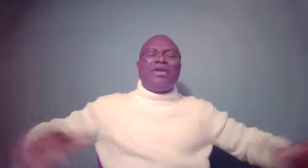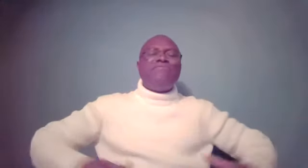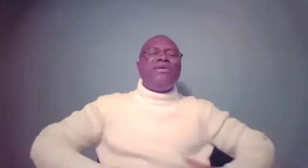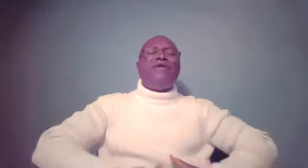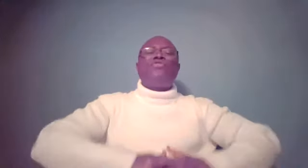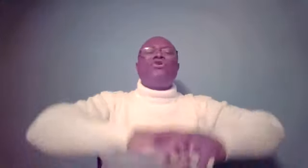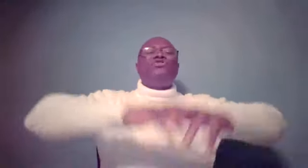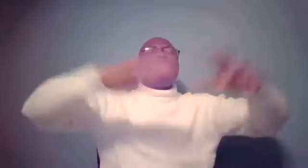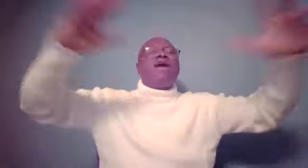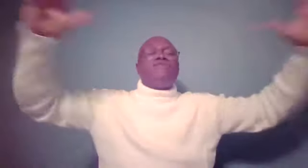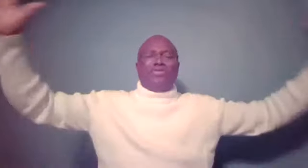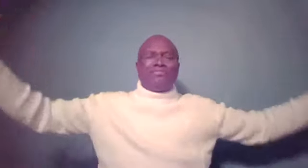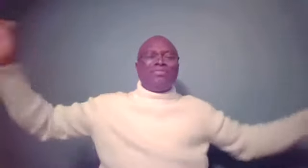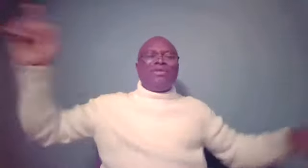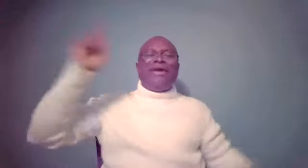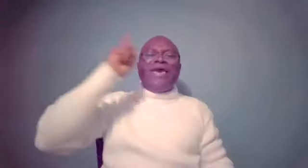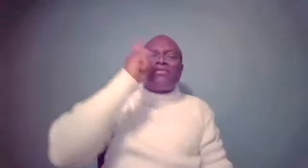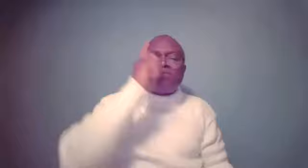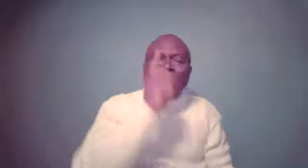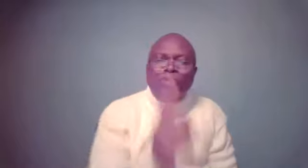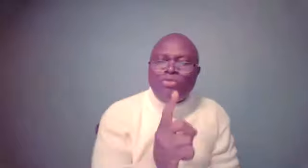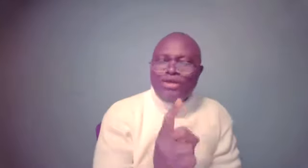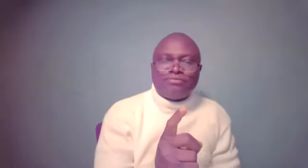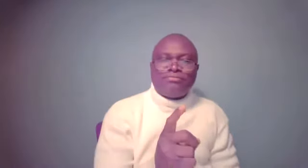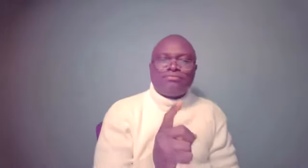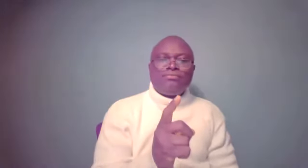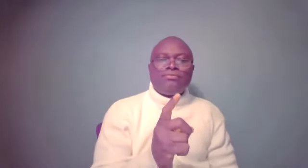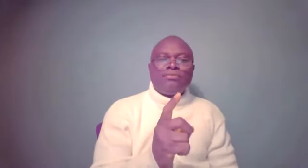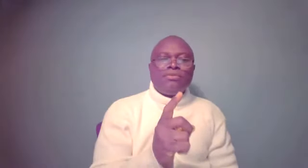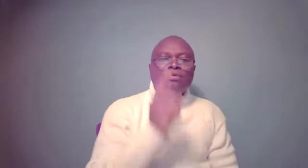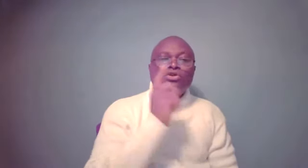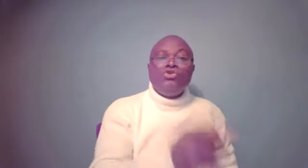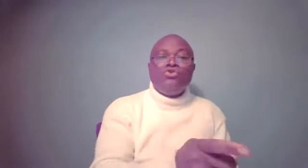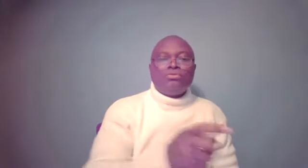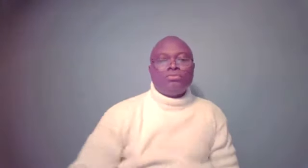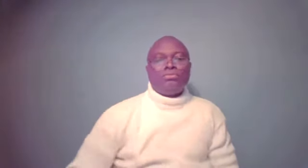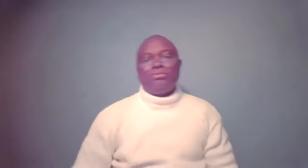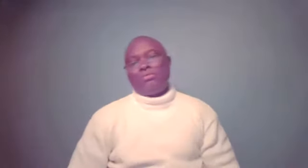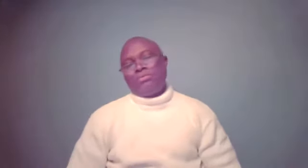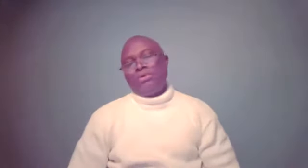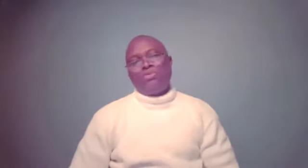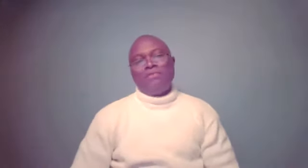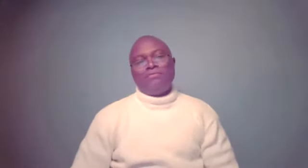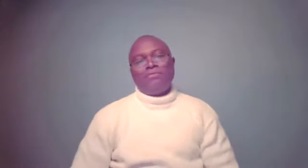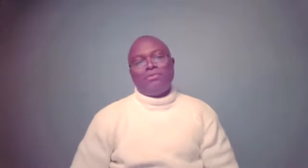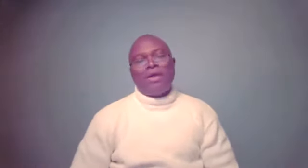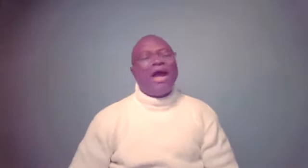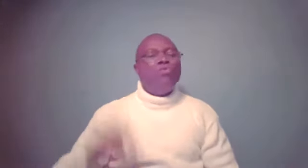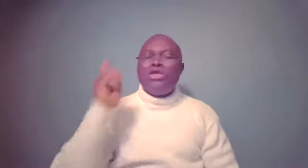gave me authority over everything, except one thing. You, his wife, I will